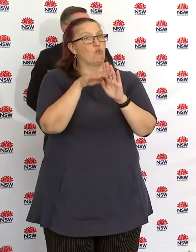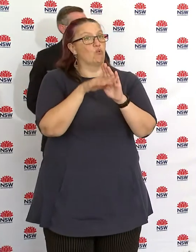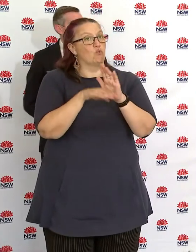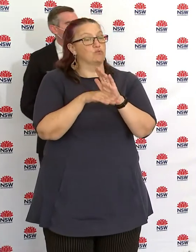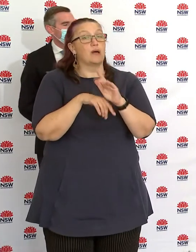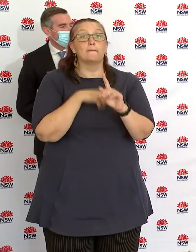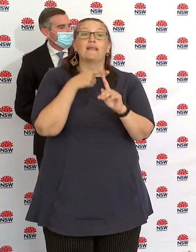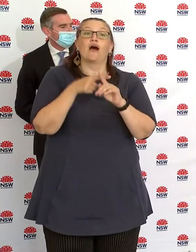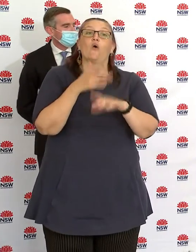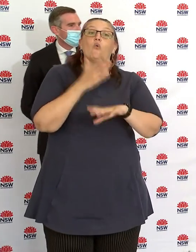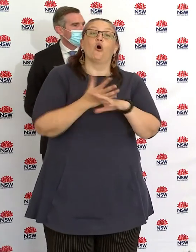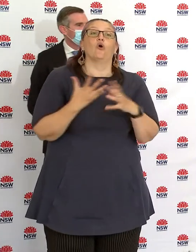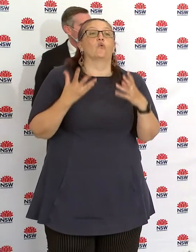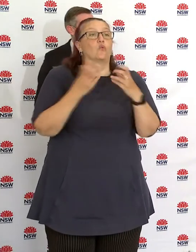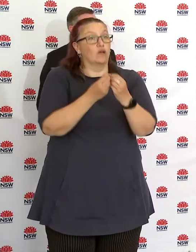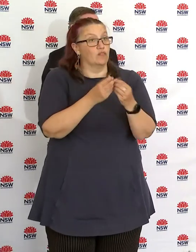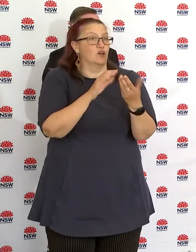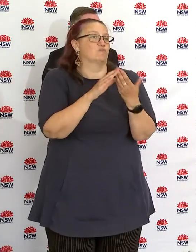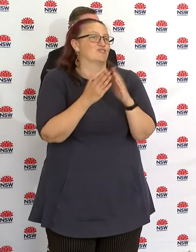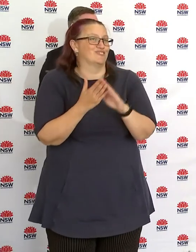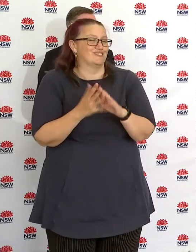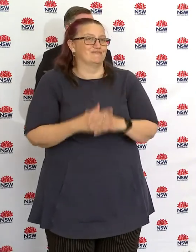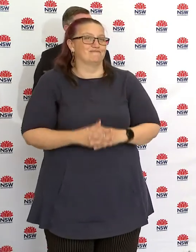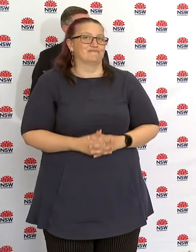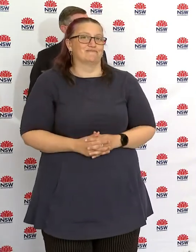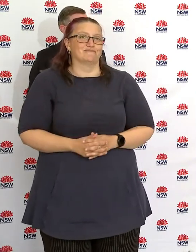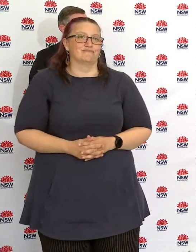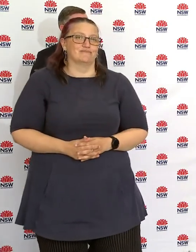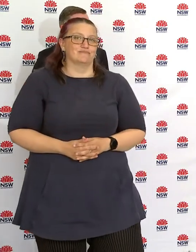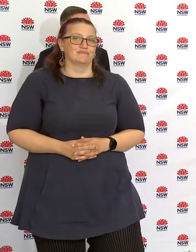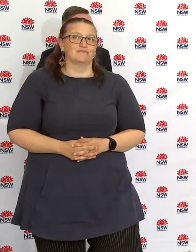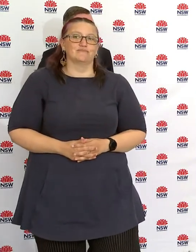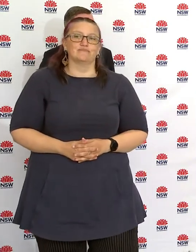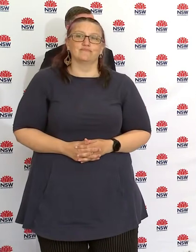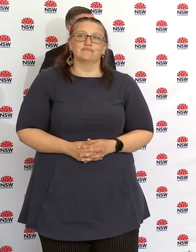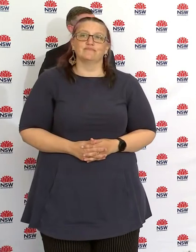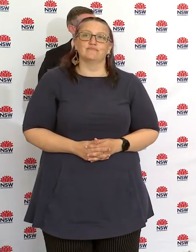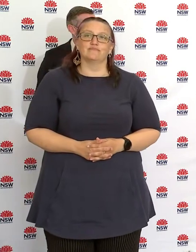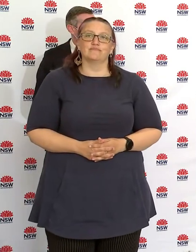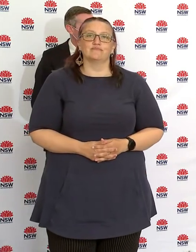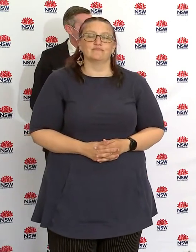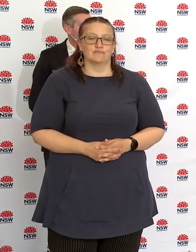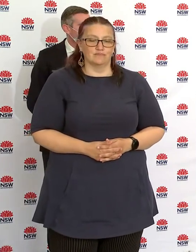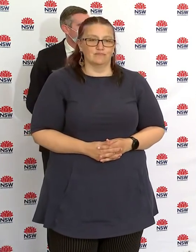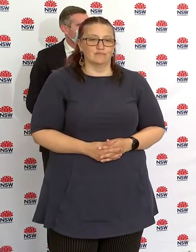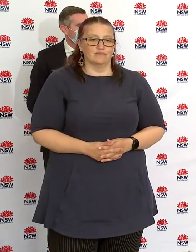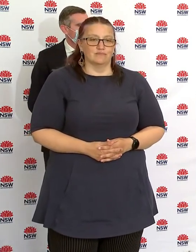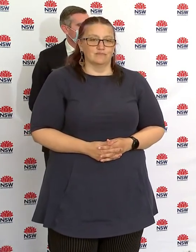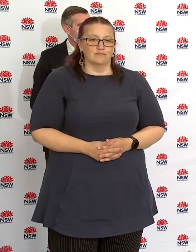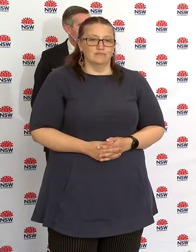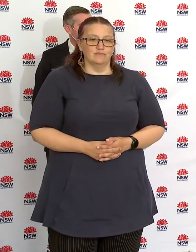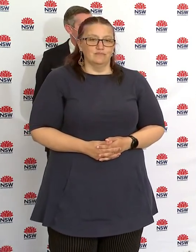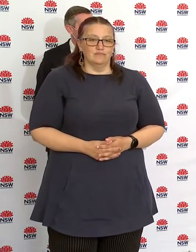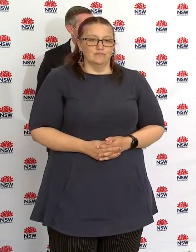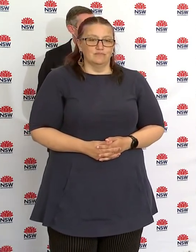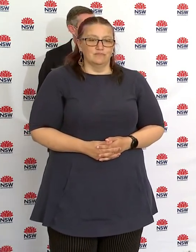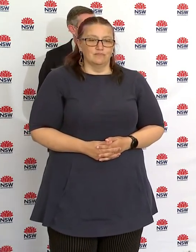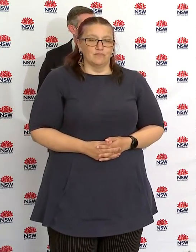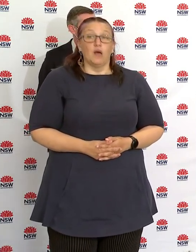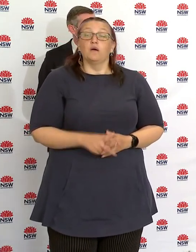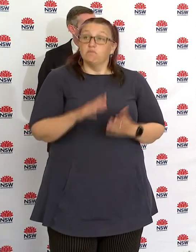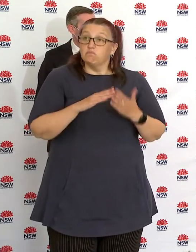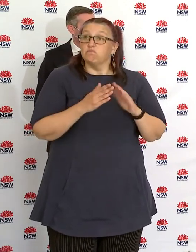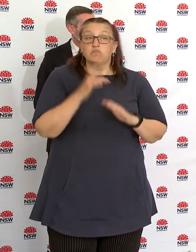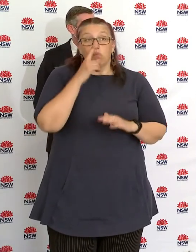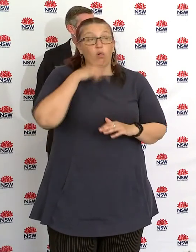general feedback is that in many instances, because of certain difficulties or challenges, communities want to do the